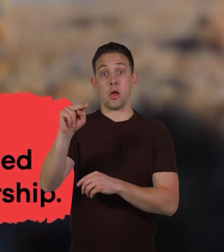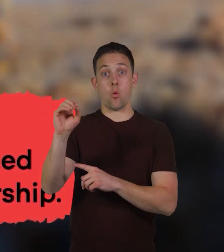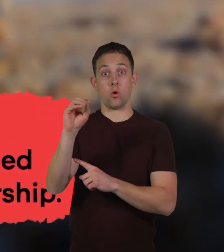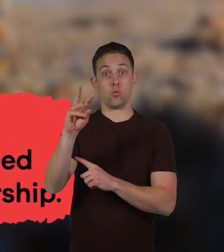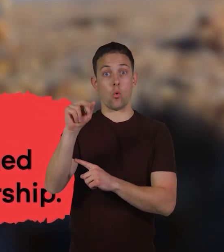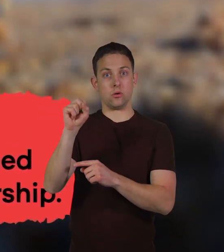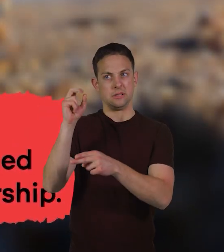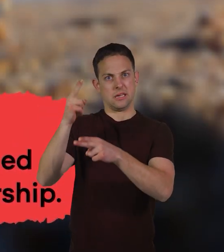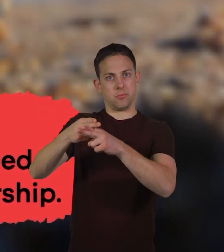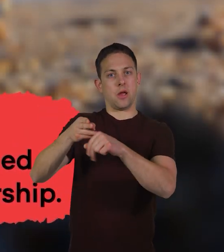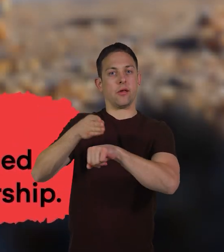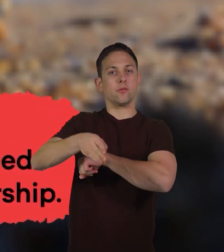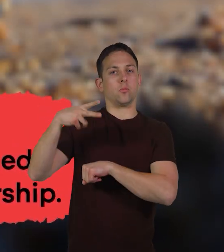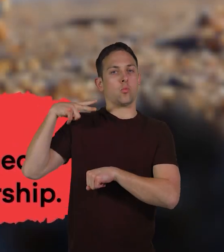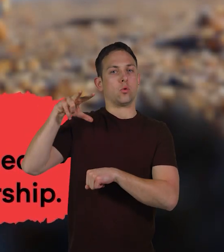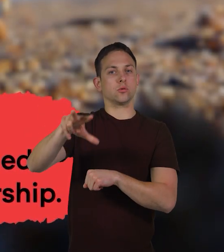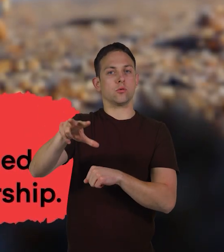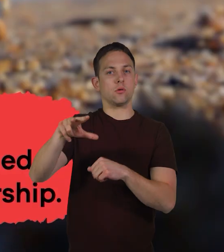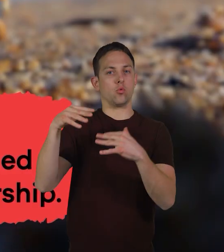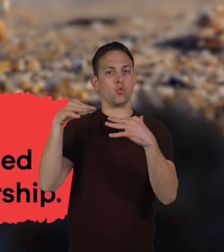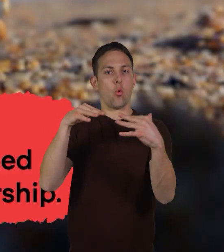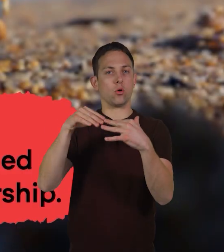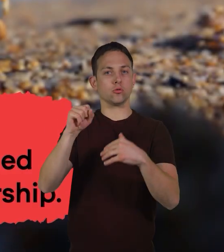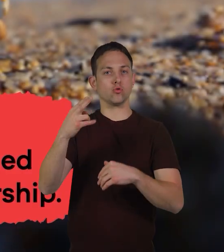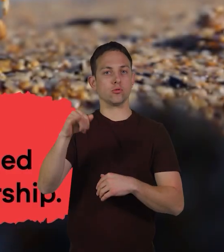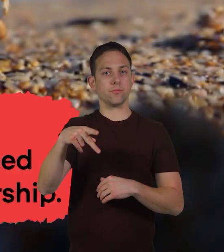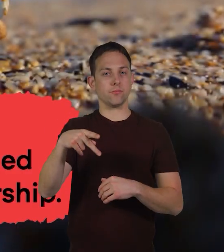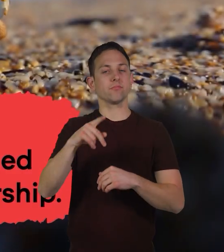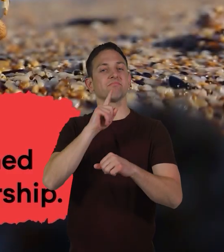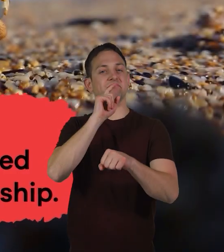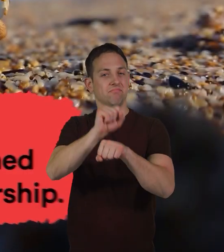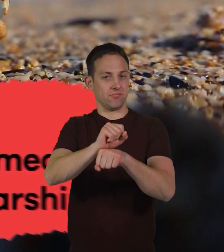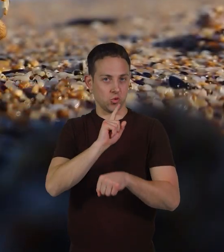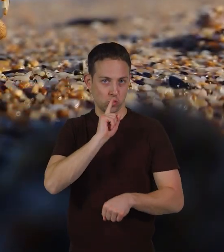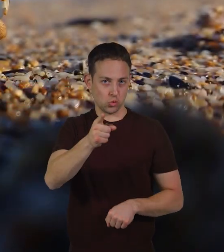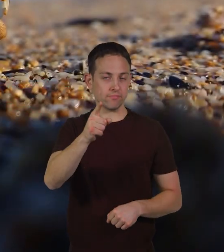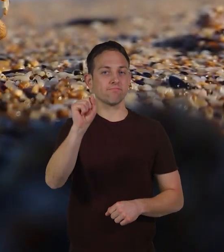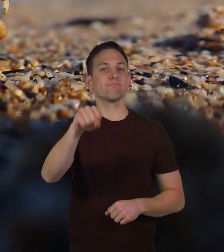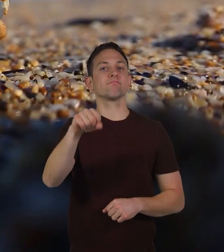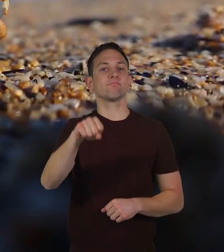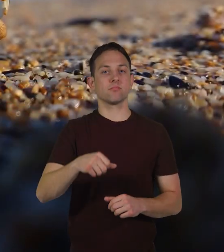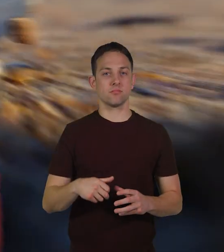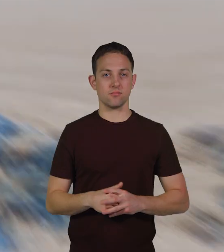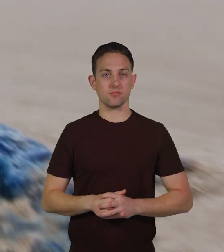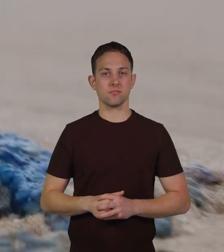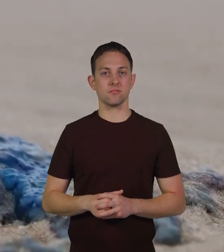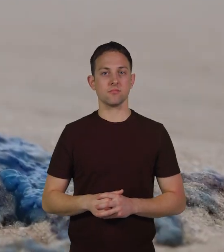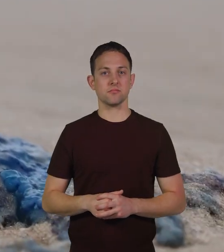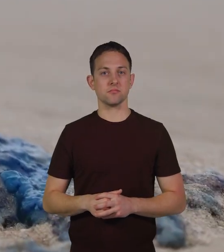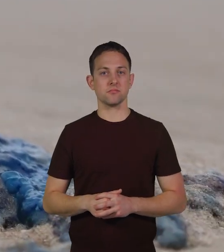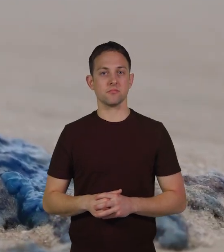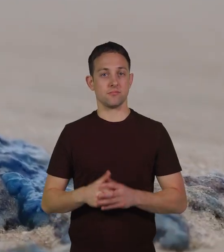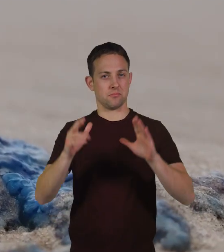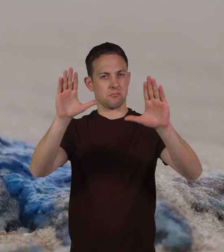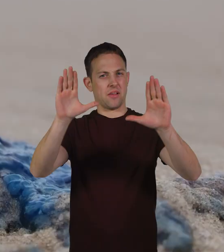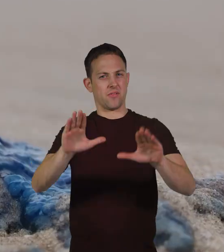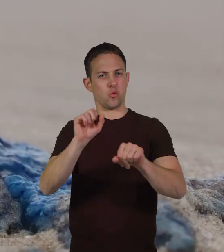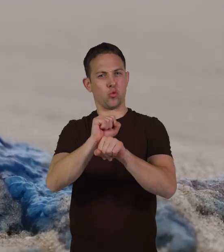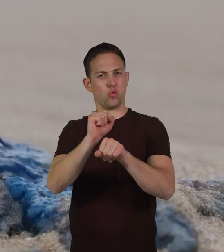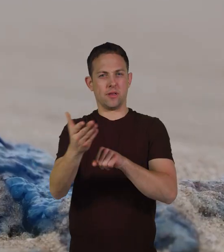after a Portuguese warship. That's right, it's true! Magnificent work, manowar